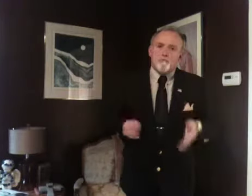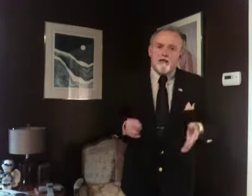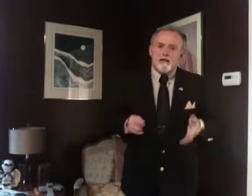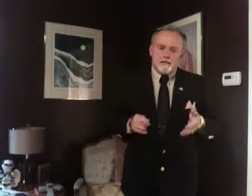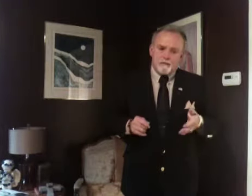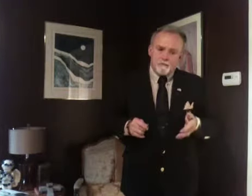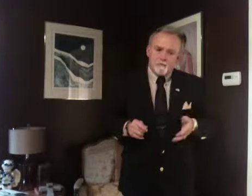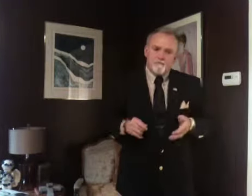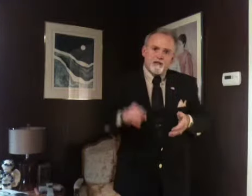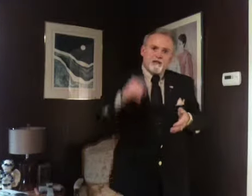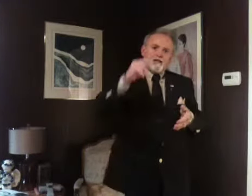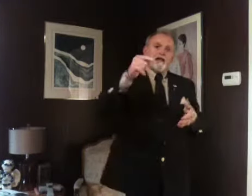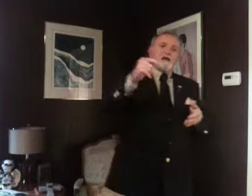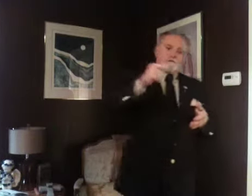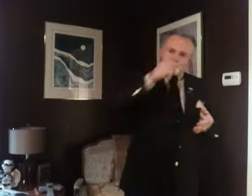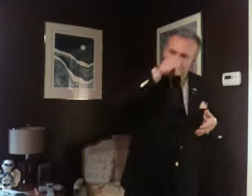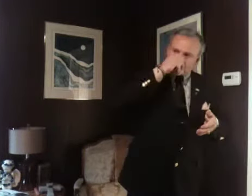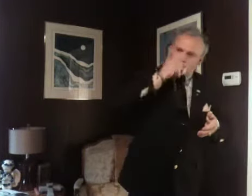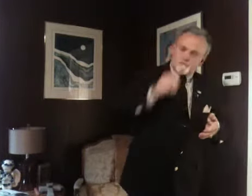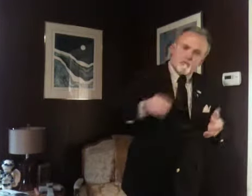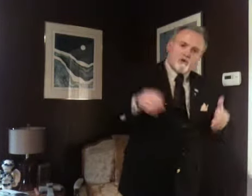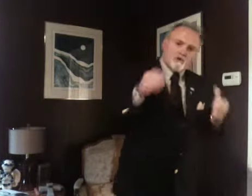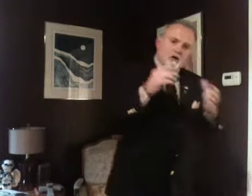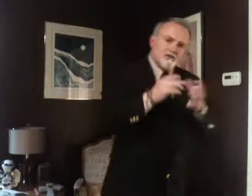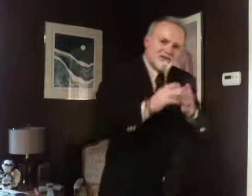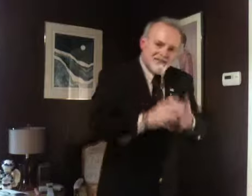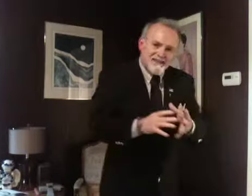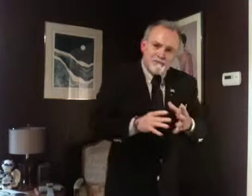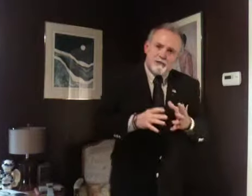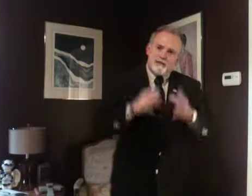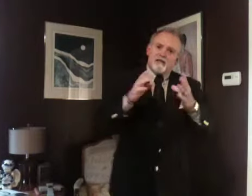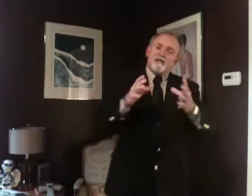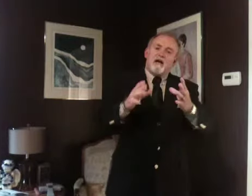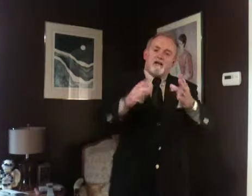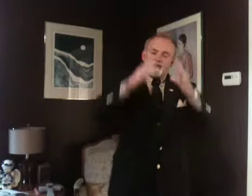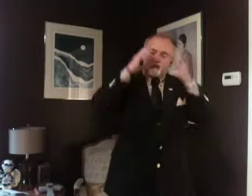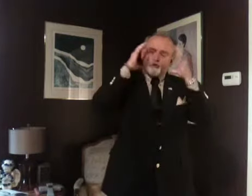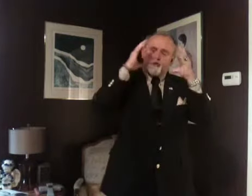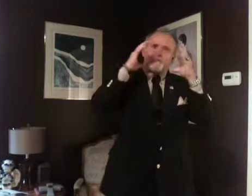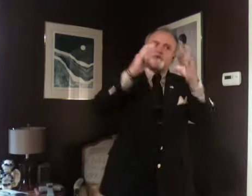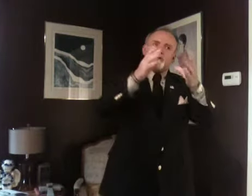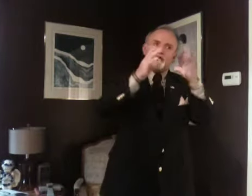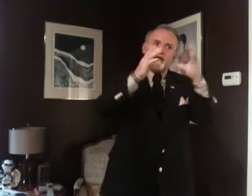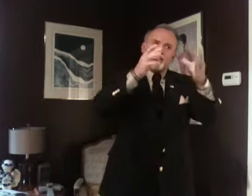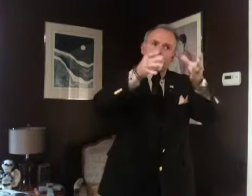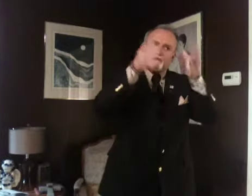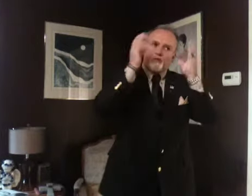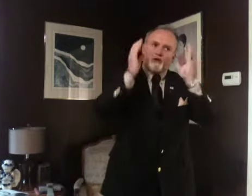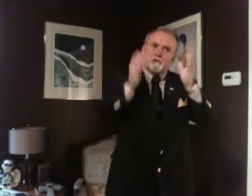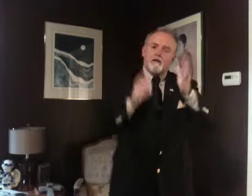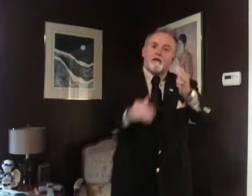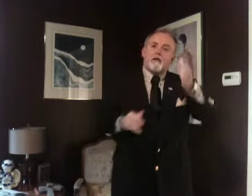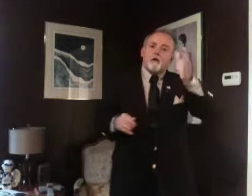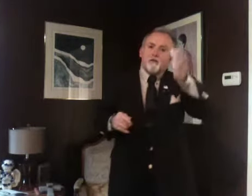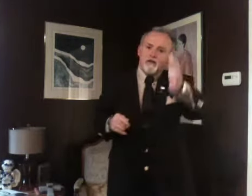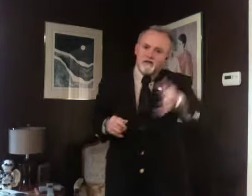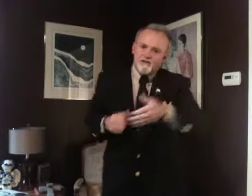in your mind. Now, you go to sleep that night in your dream. You start thinking about it before you go to bed what I just